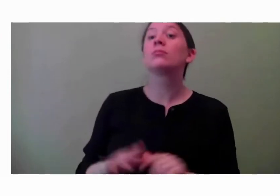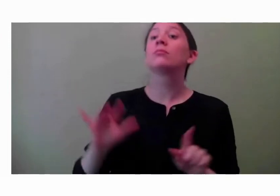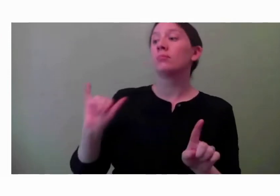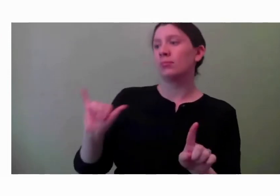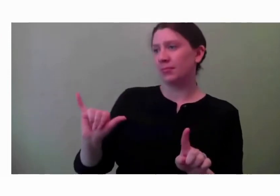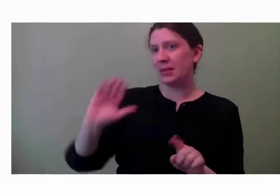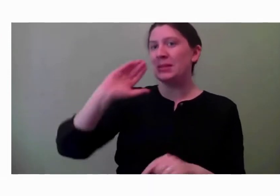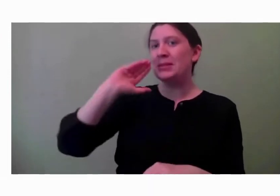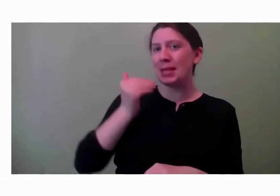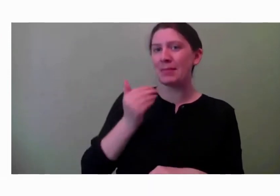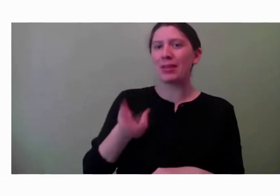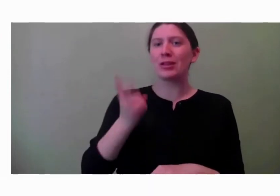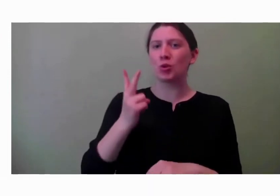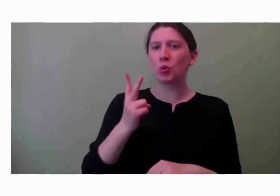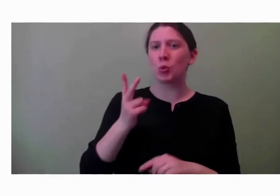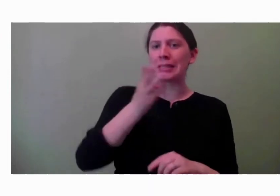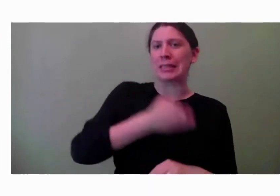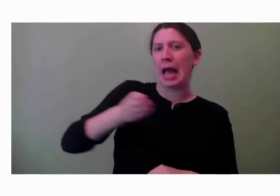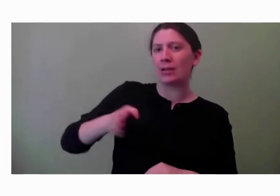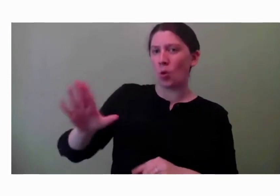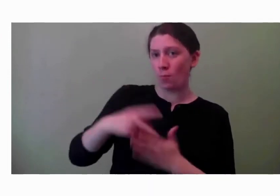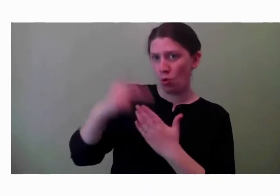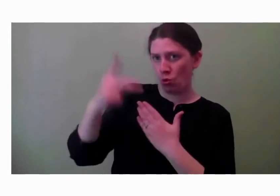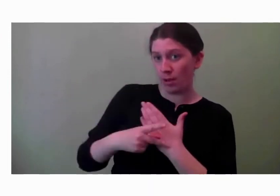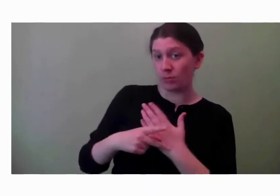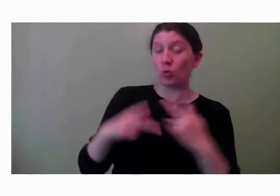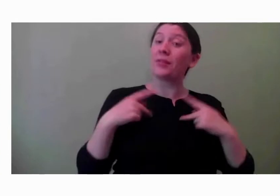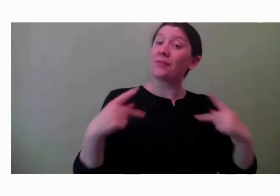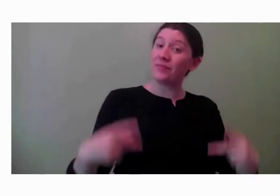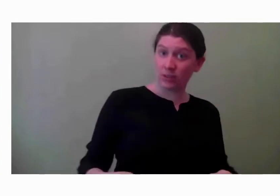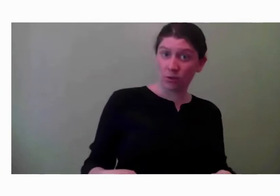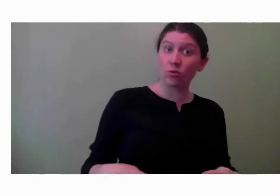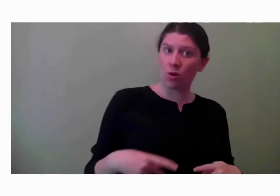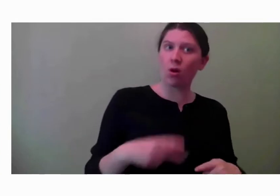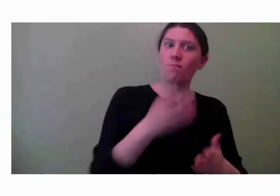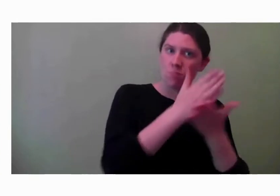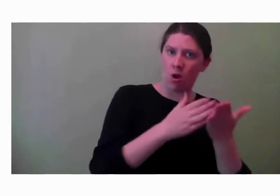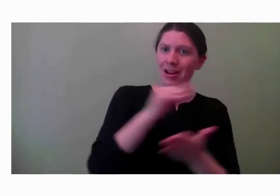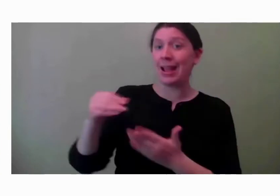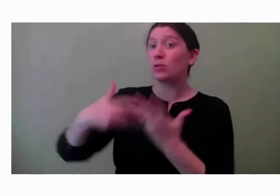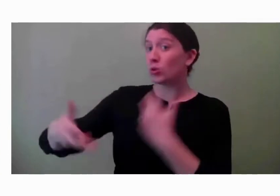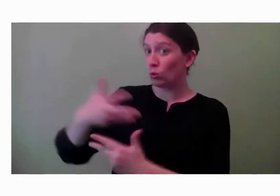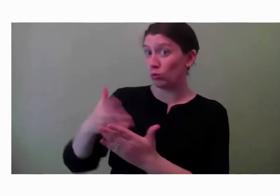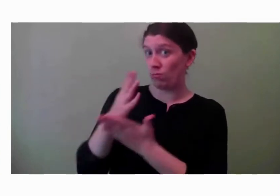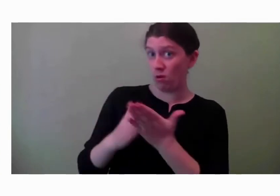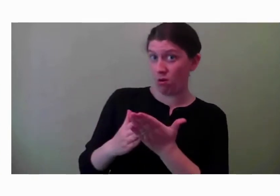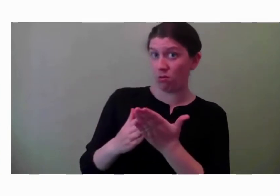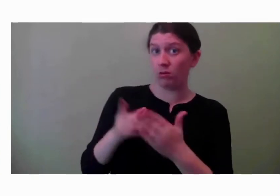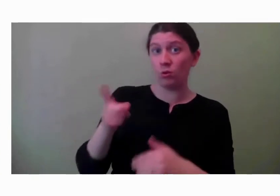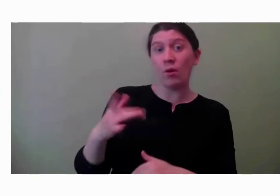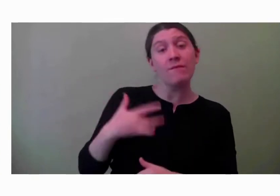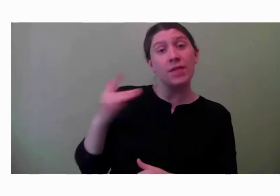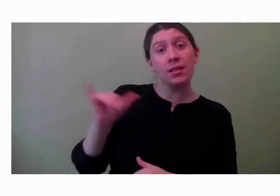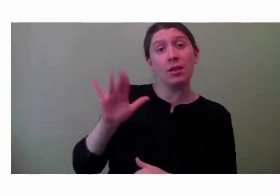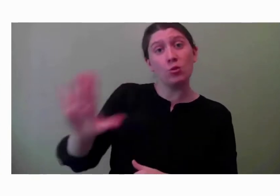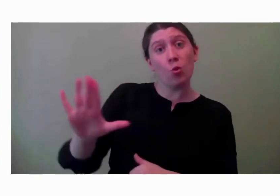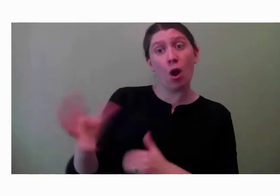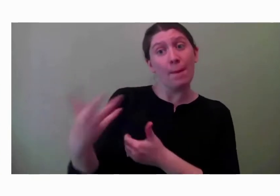of your programming, both physical and social. Do you feel like your participants gain more from the